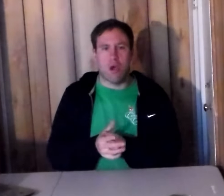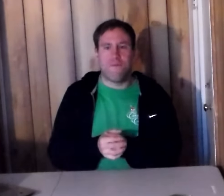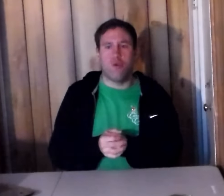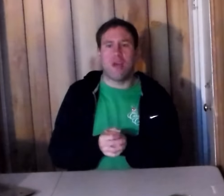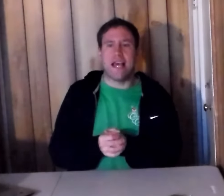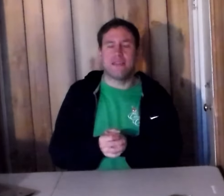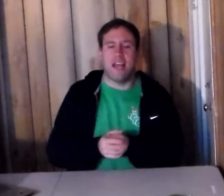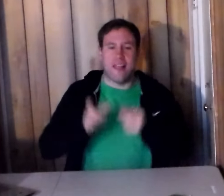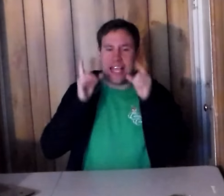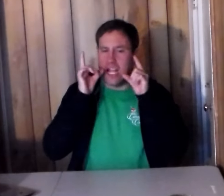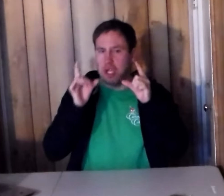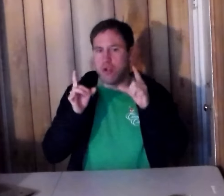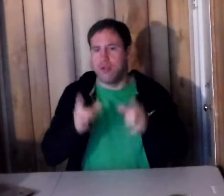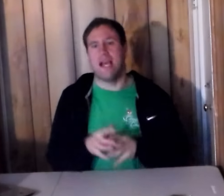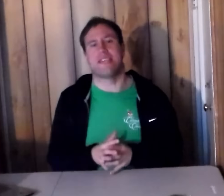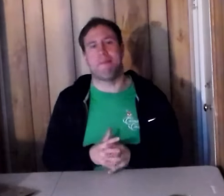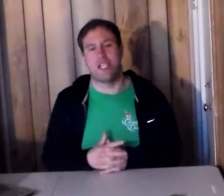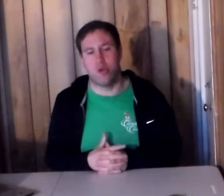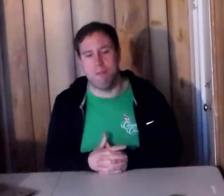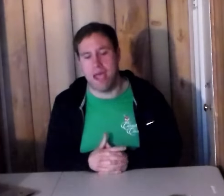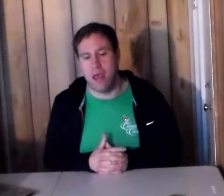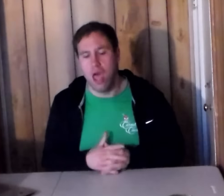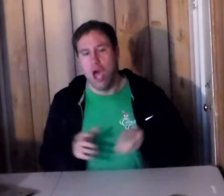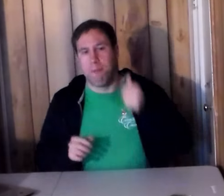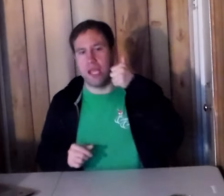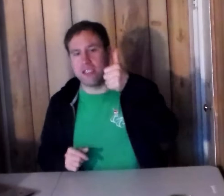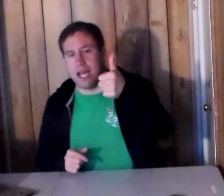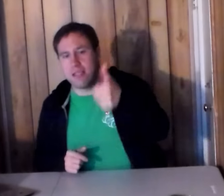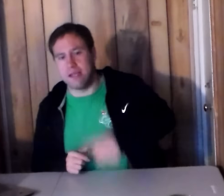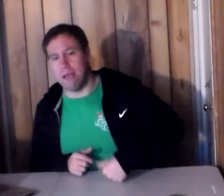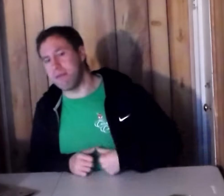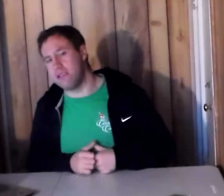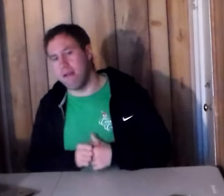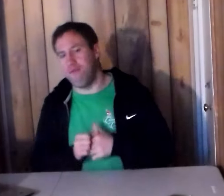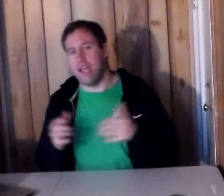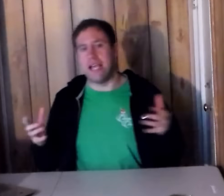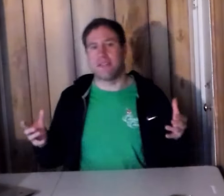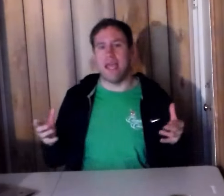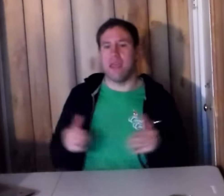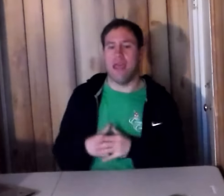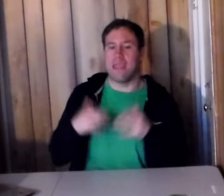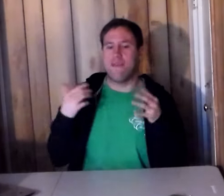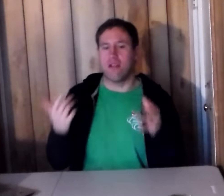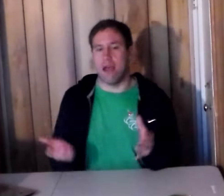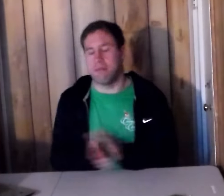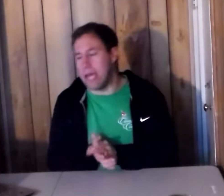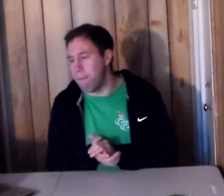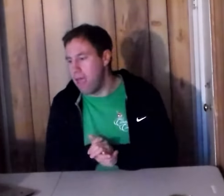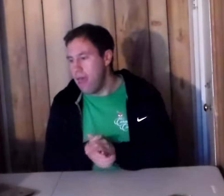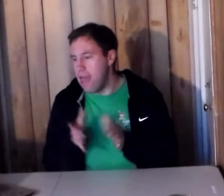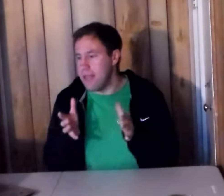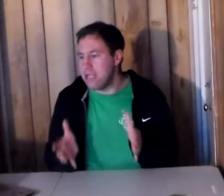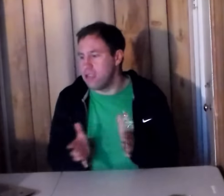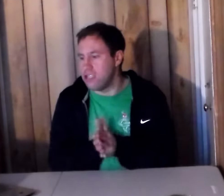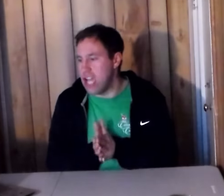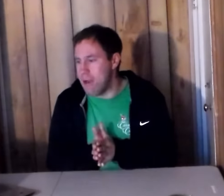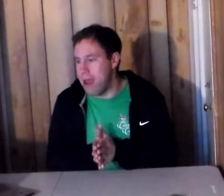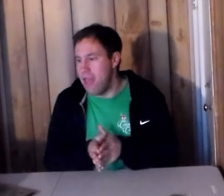show for you guys today, like I told you guys on my Twitter, man. Please like today's episode if you guys like it and give it a thumbs up. And ladies and gentlemen,